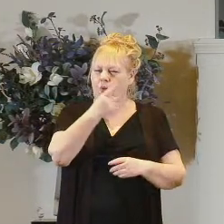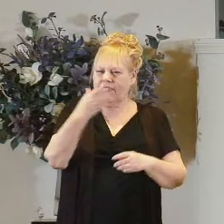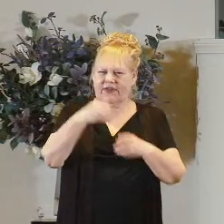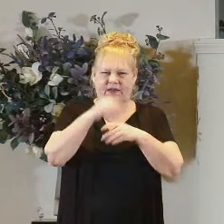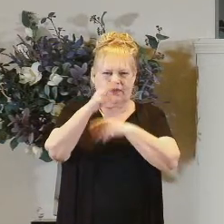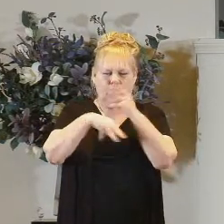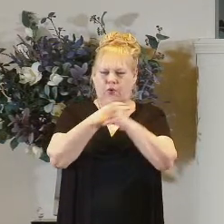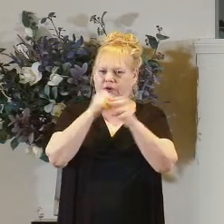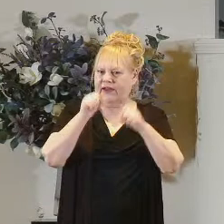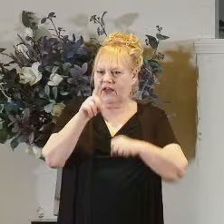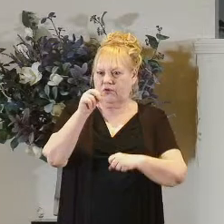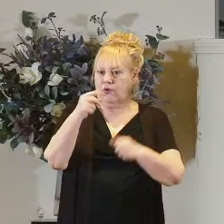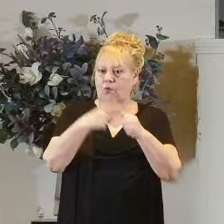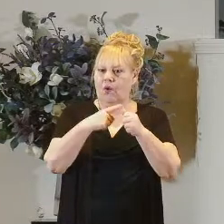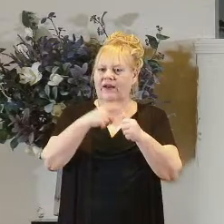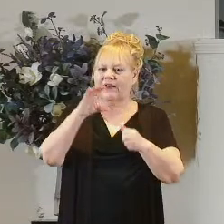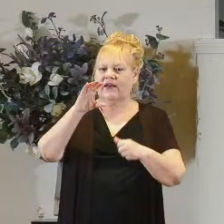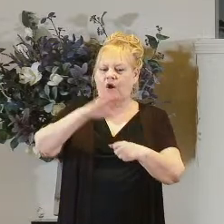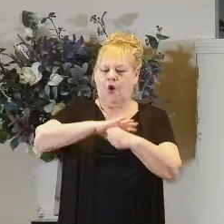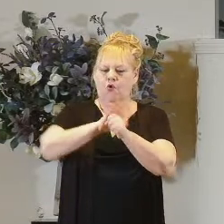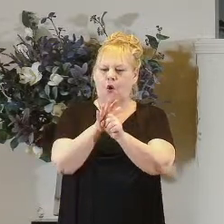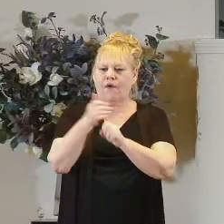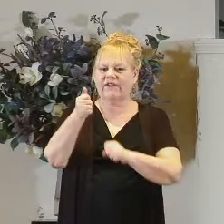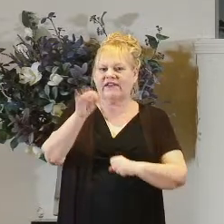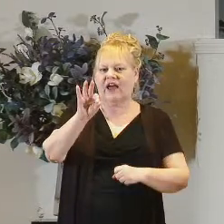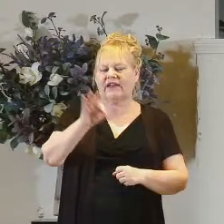world you can do about it number one is covet 19